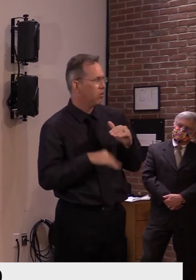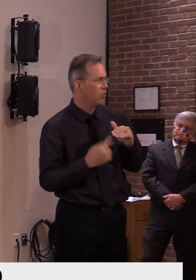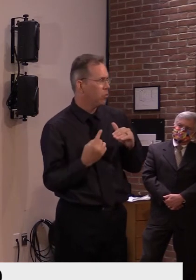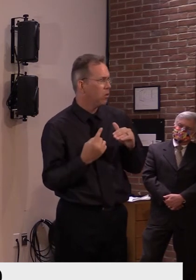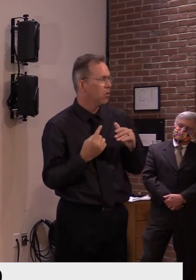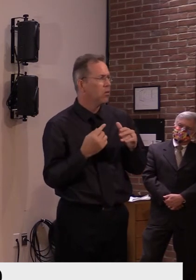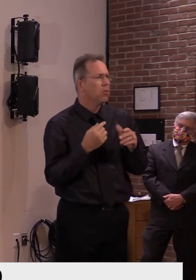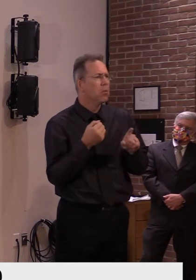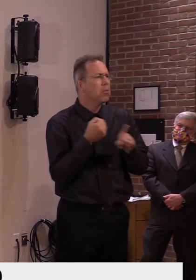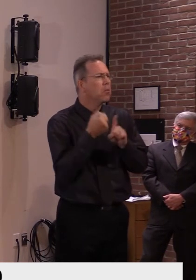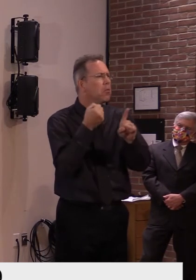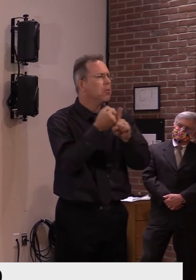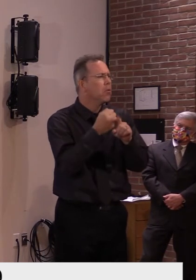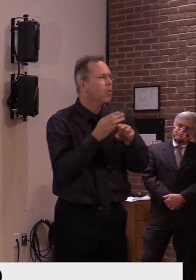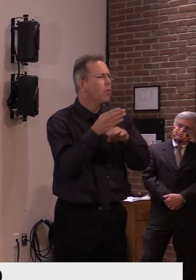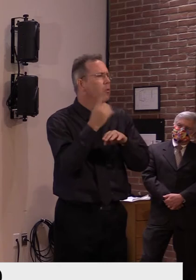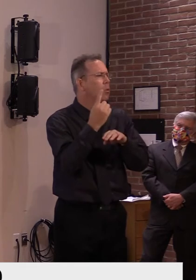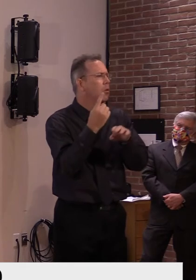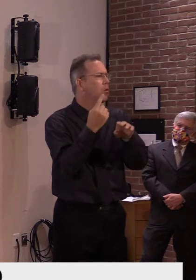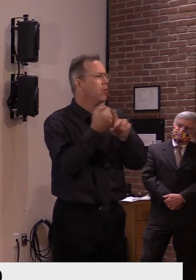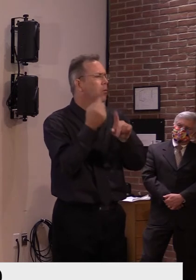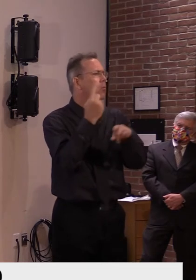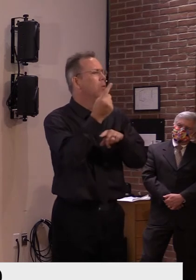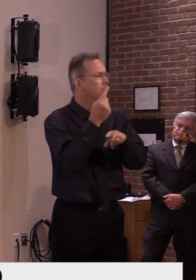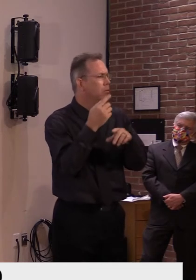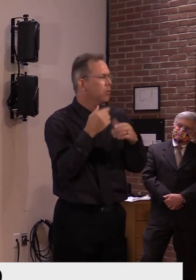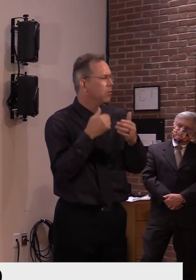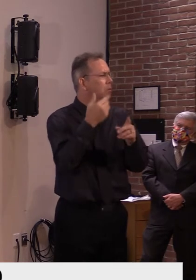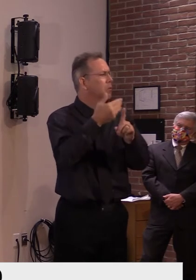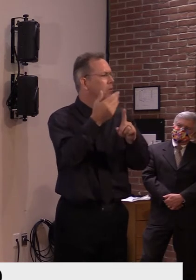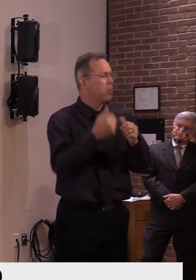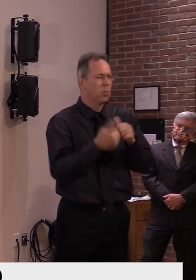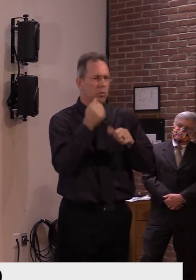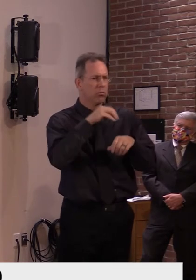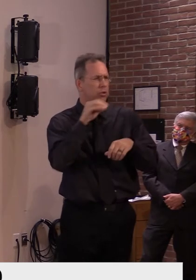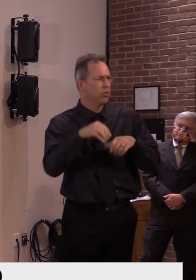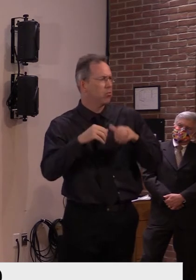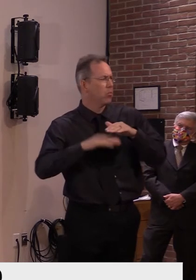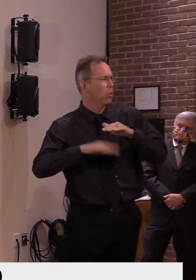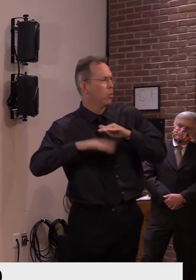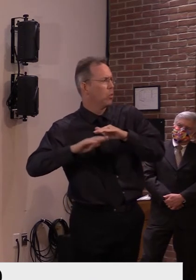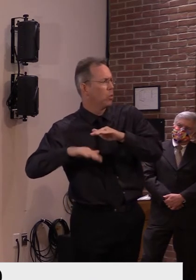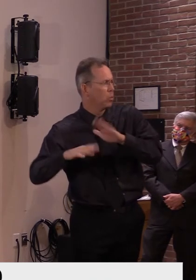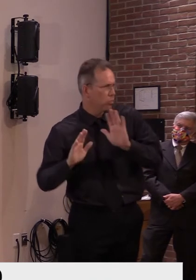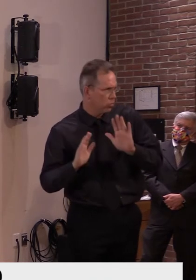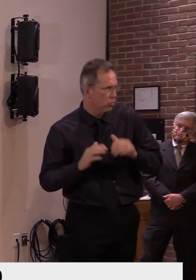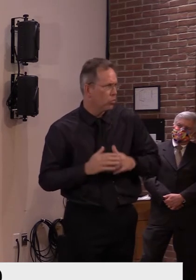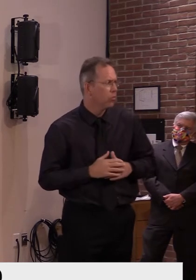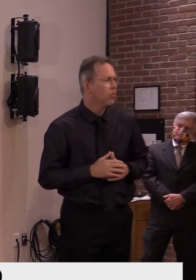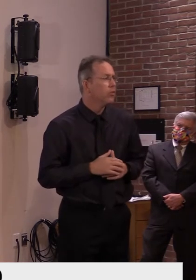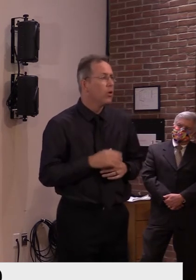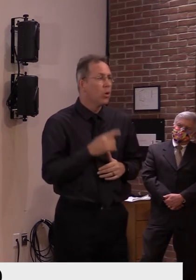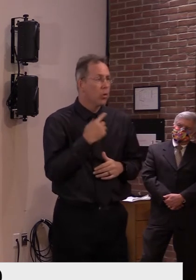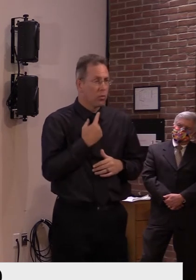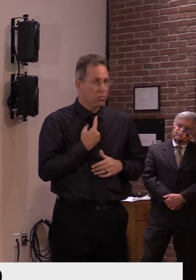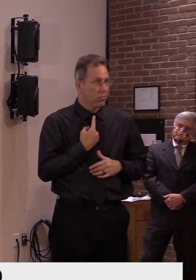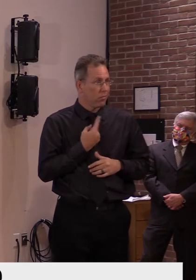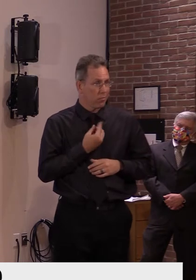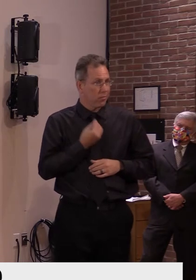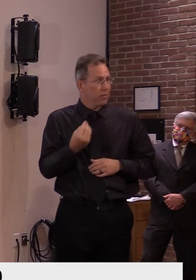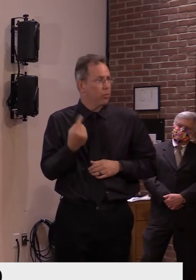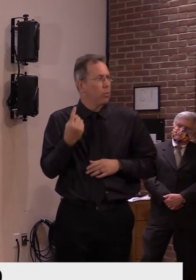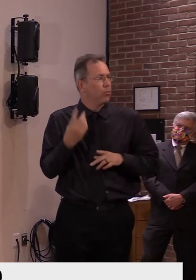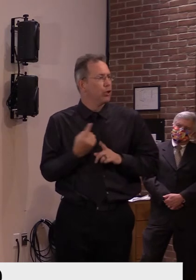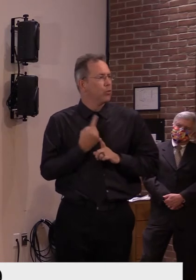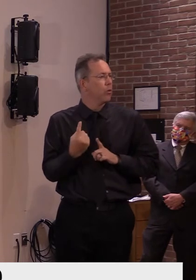depending on the particular, um, you know, depending on how many cases we have and what's sort of going on in our case counts. So, um, um, the R T value, I can